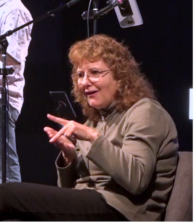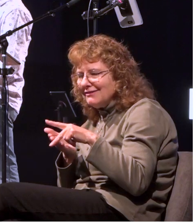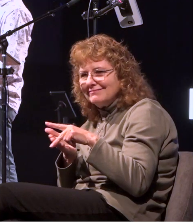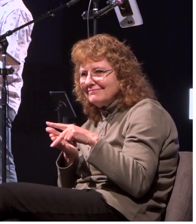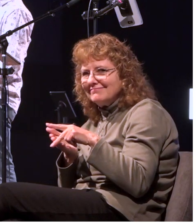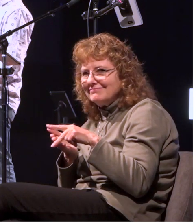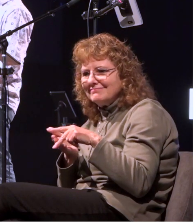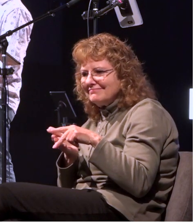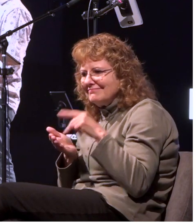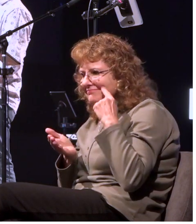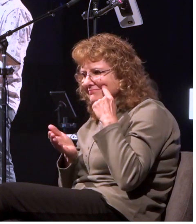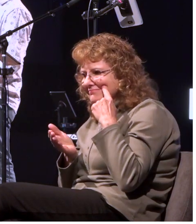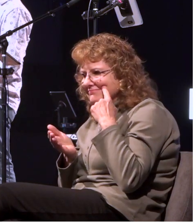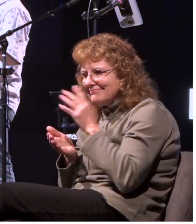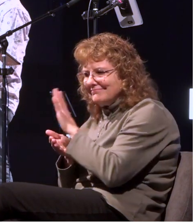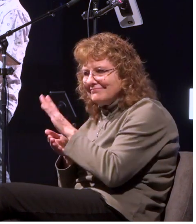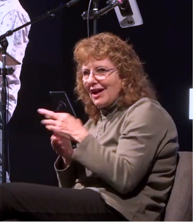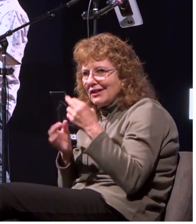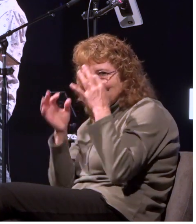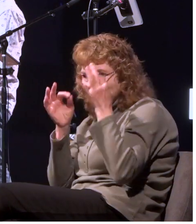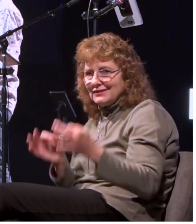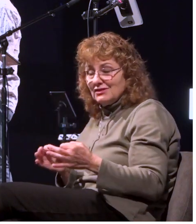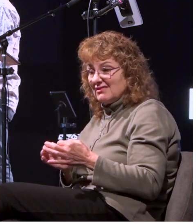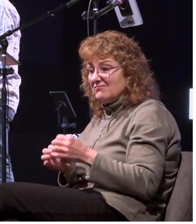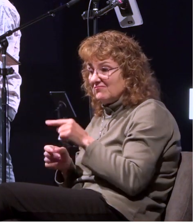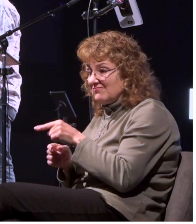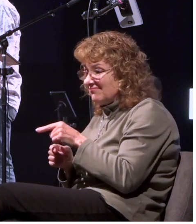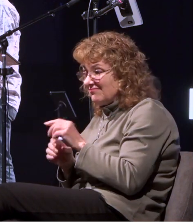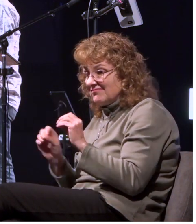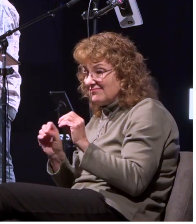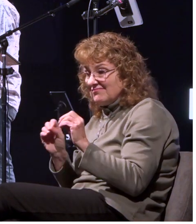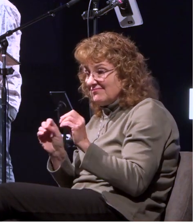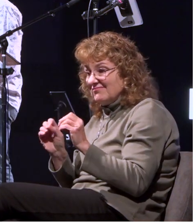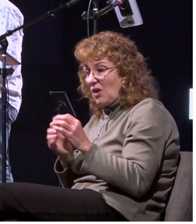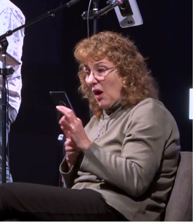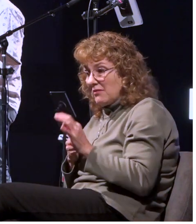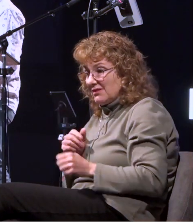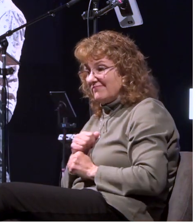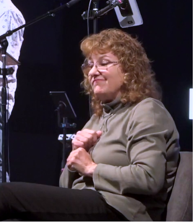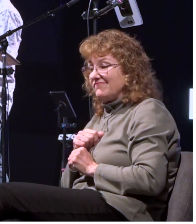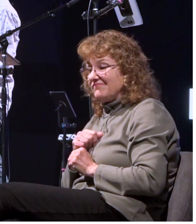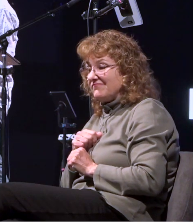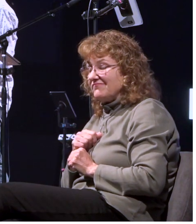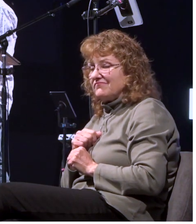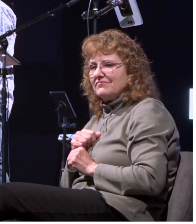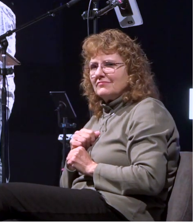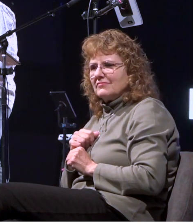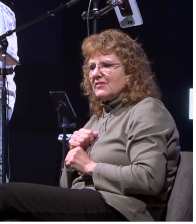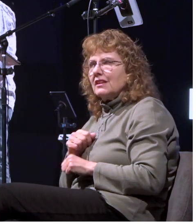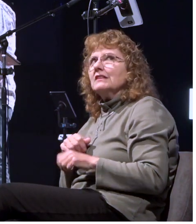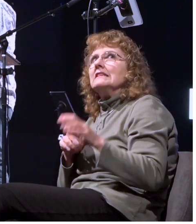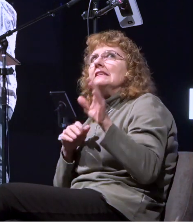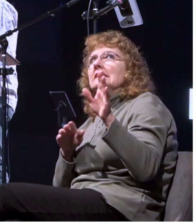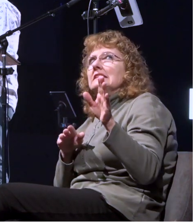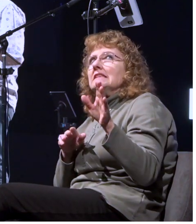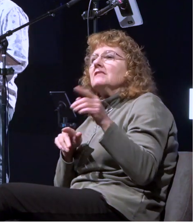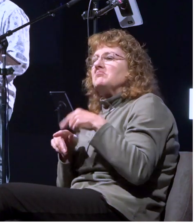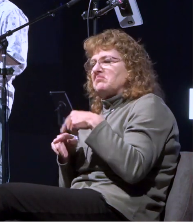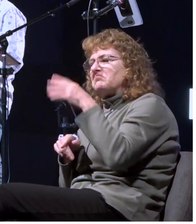very much concerned him but he had no choice in the matter you know sure god had tipped him off ahead of time that he was sending him